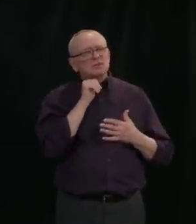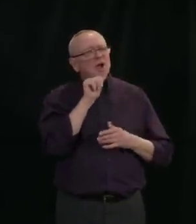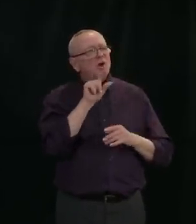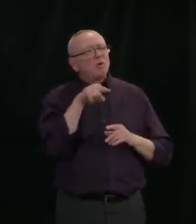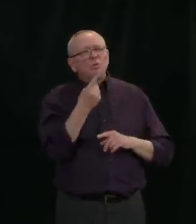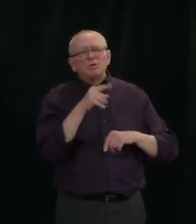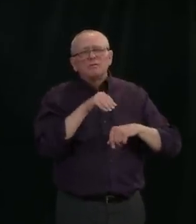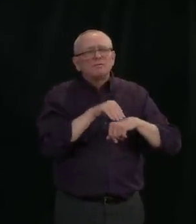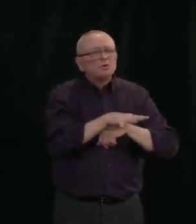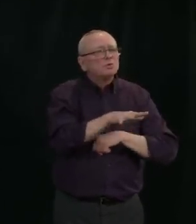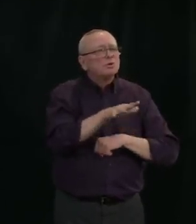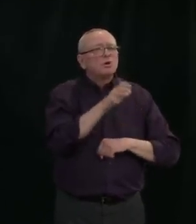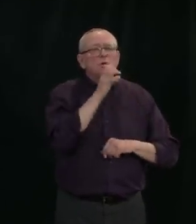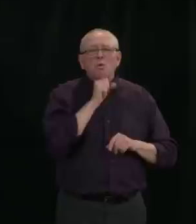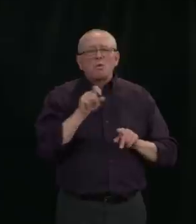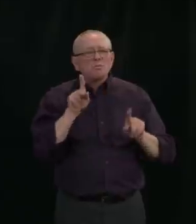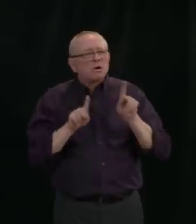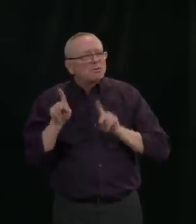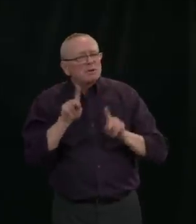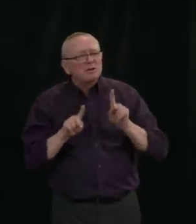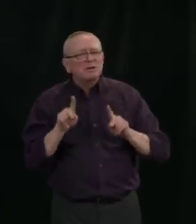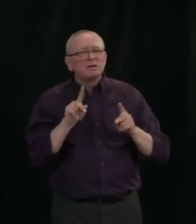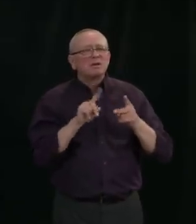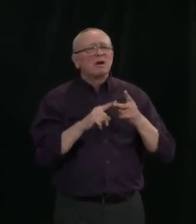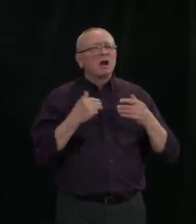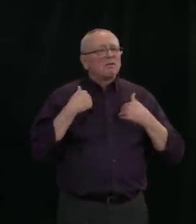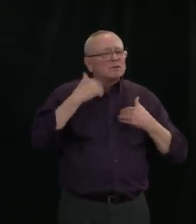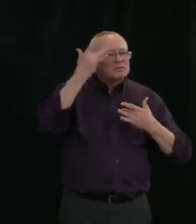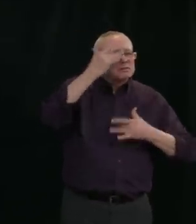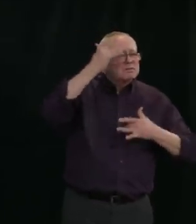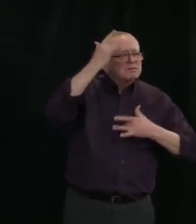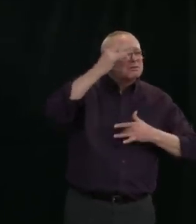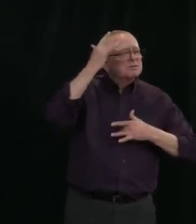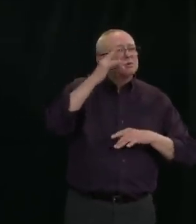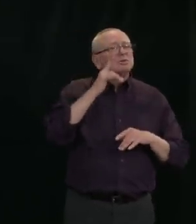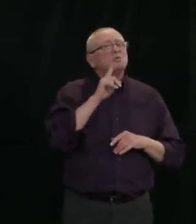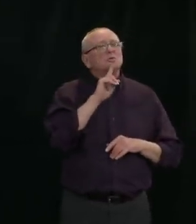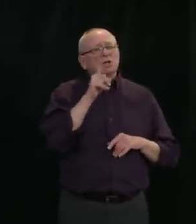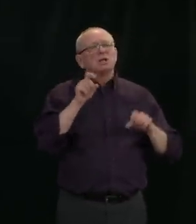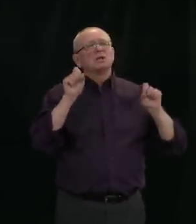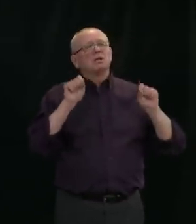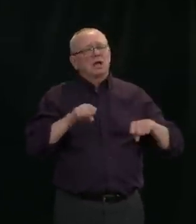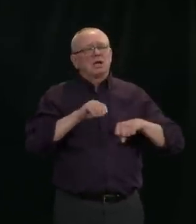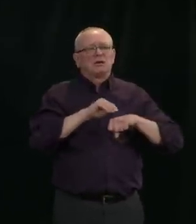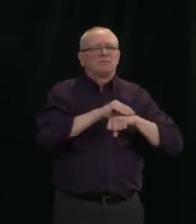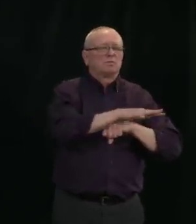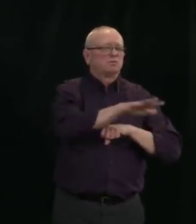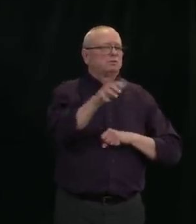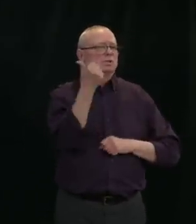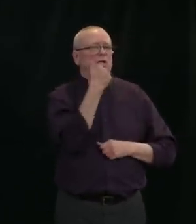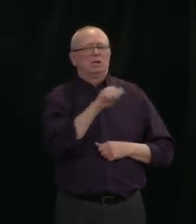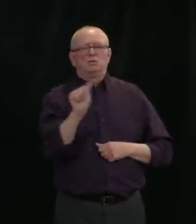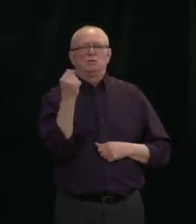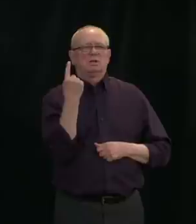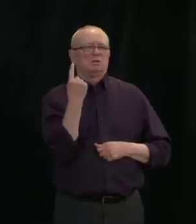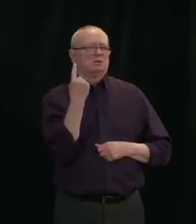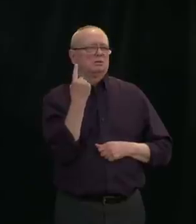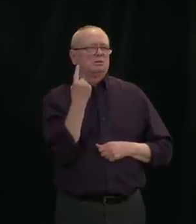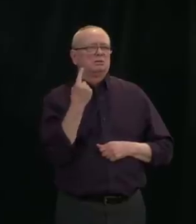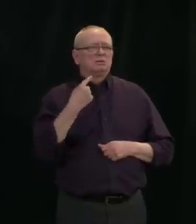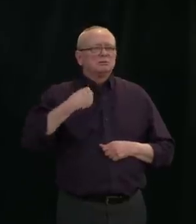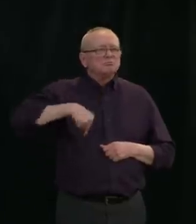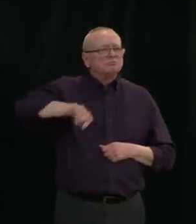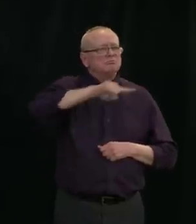measures we have in place are to protect all of us. I want to say that I have heard questions about whether we should try